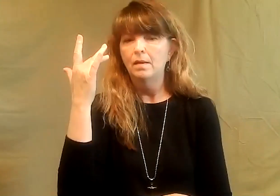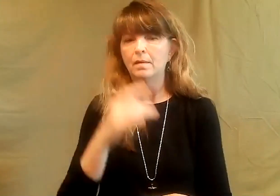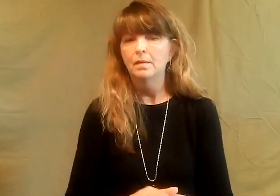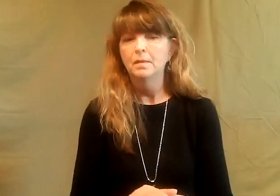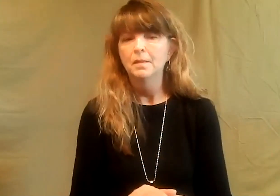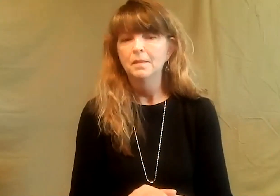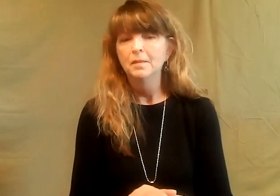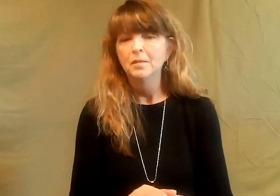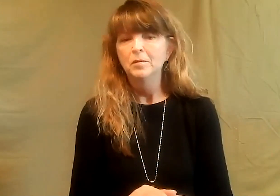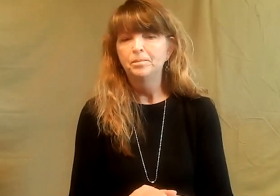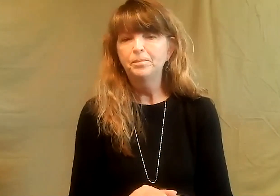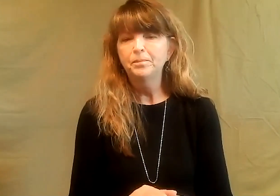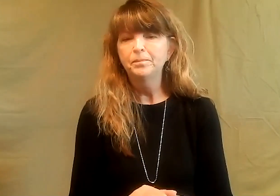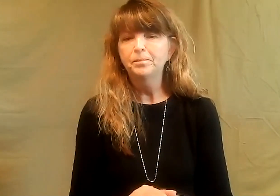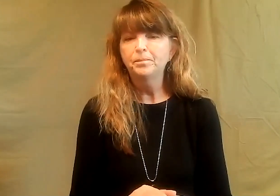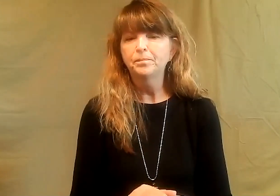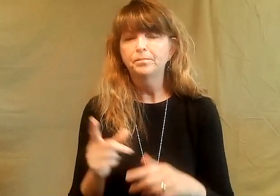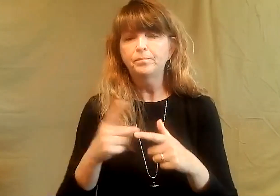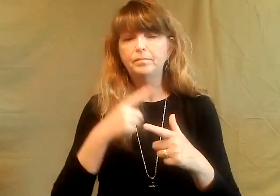when i said that next year she would be bearing a son